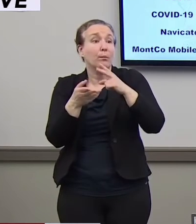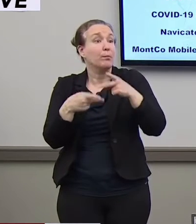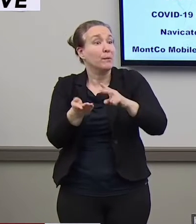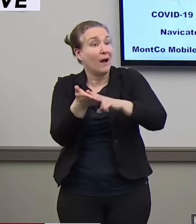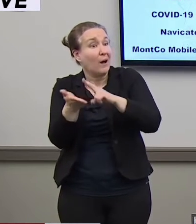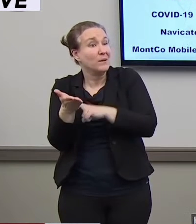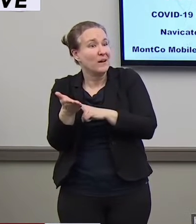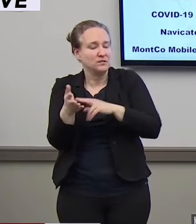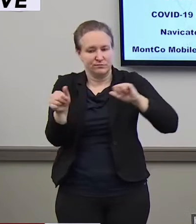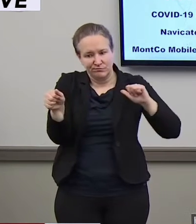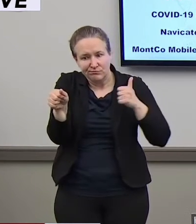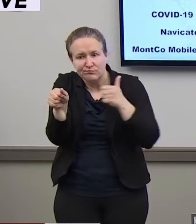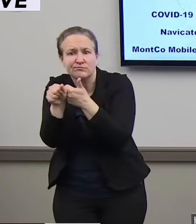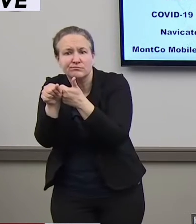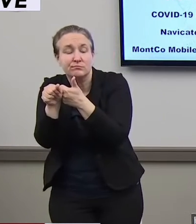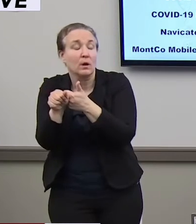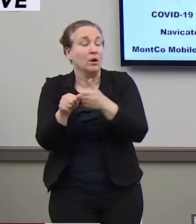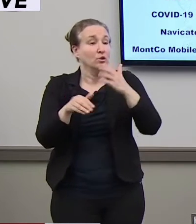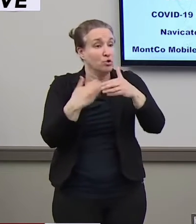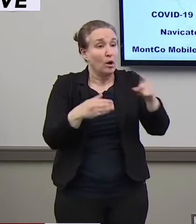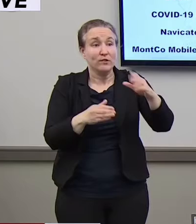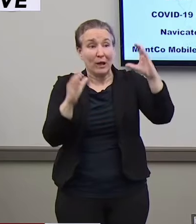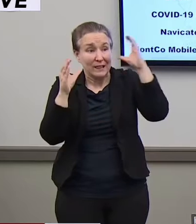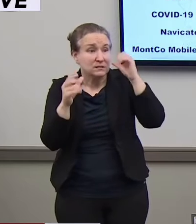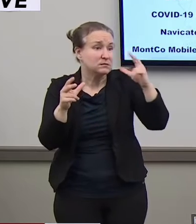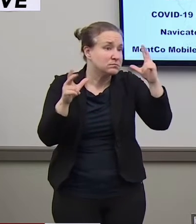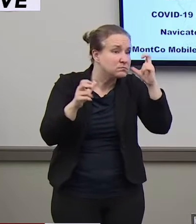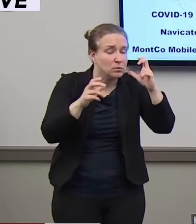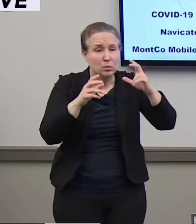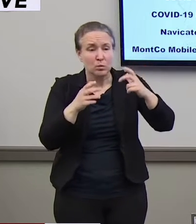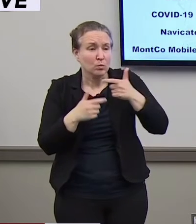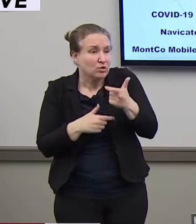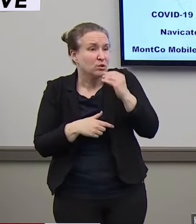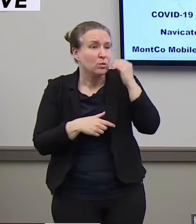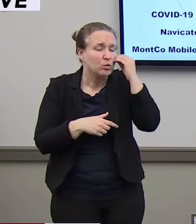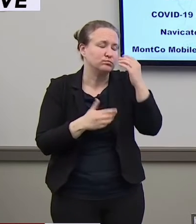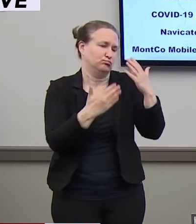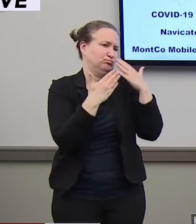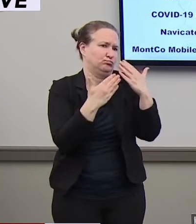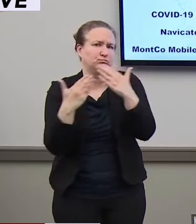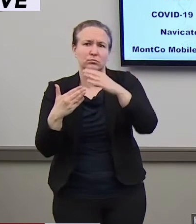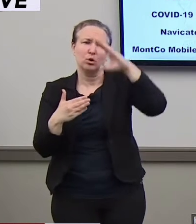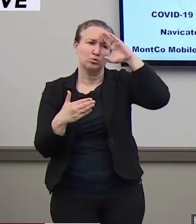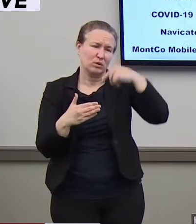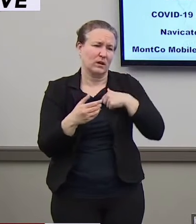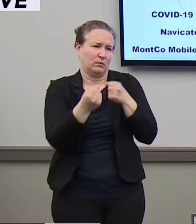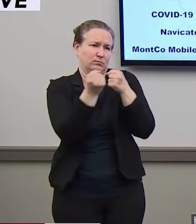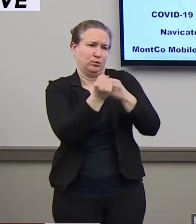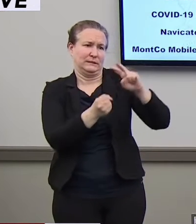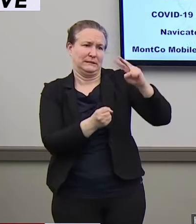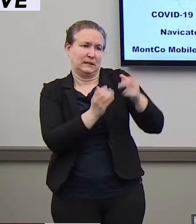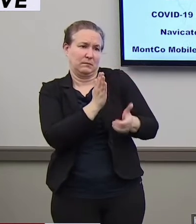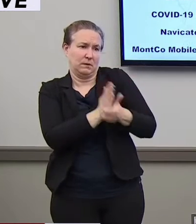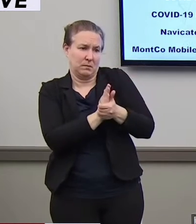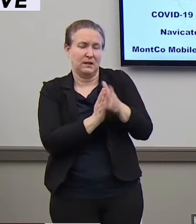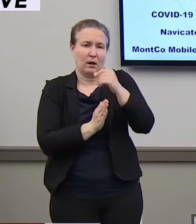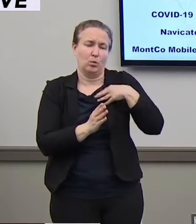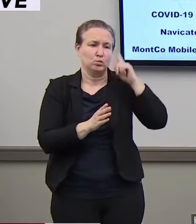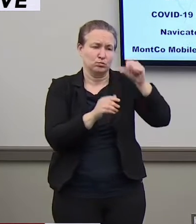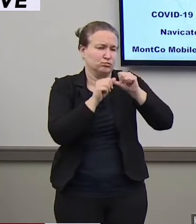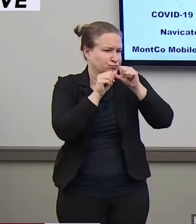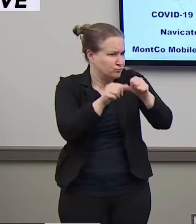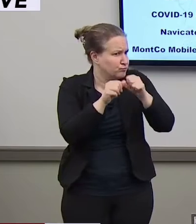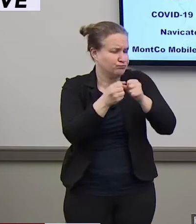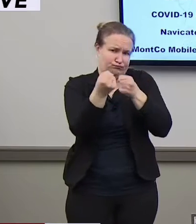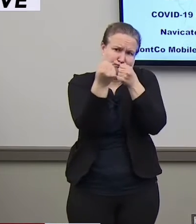closing, I want to thank all of you listening and watching at home, and I want you to know that I'm a supporter of the Second Amendment and will continue